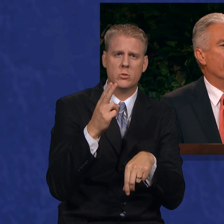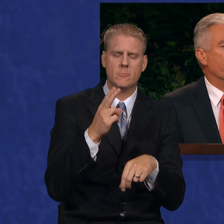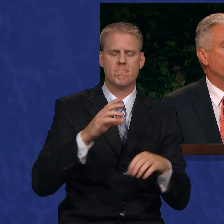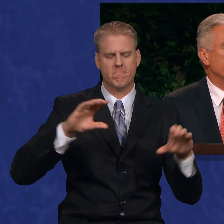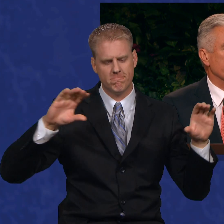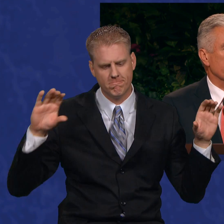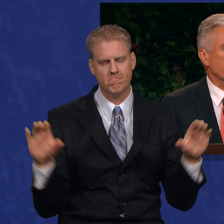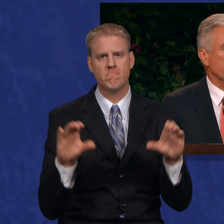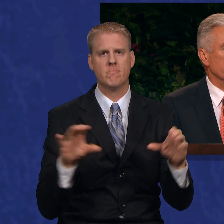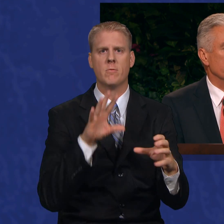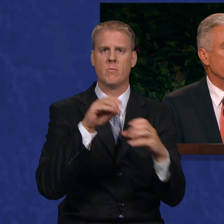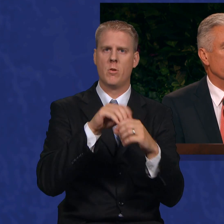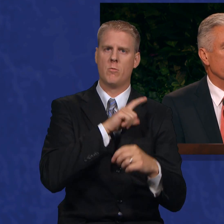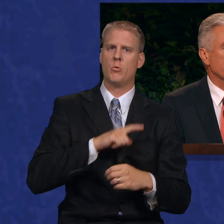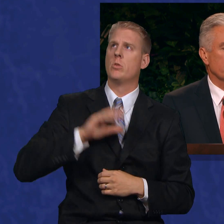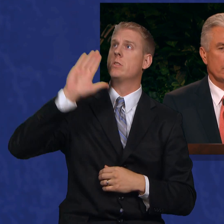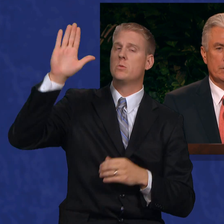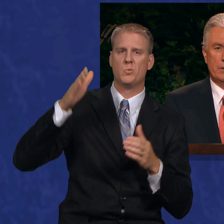Lord's way.